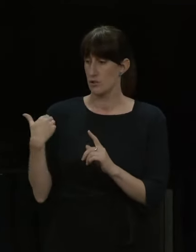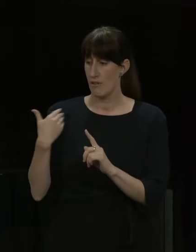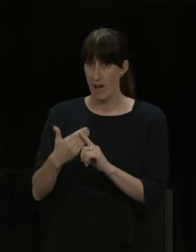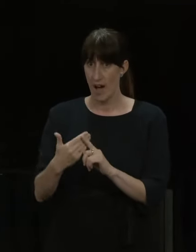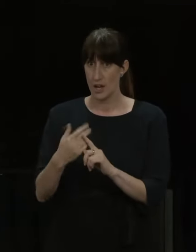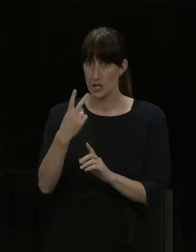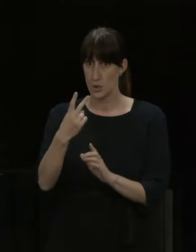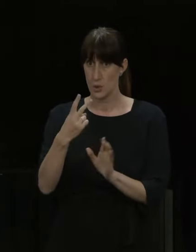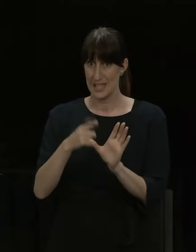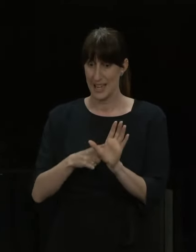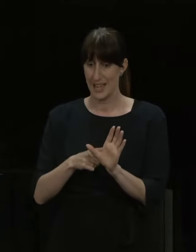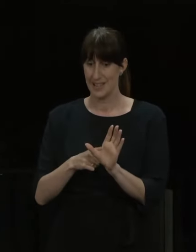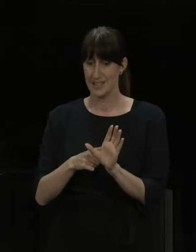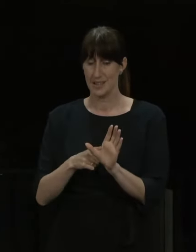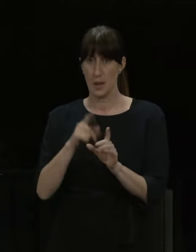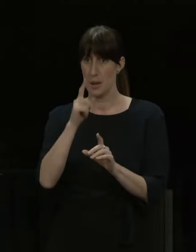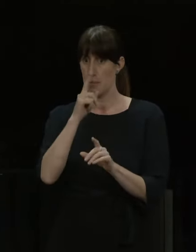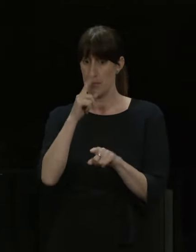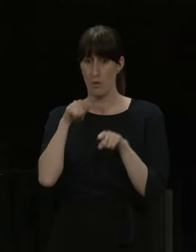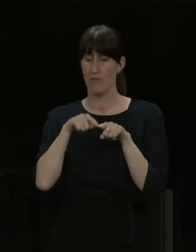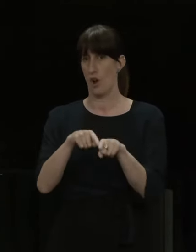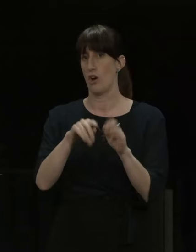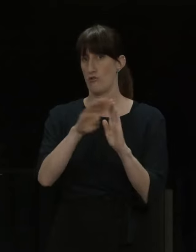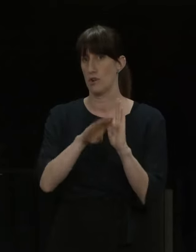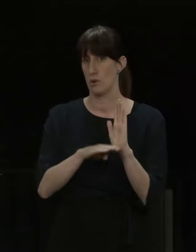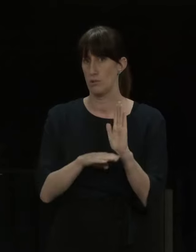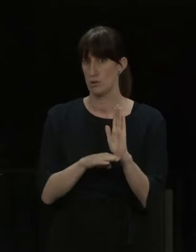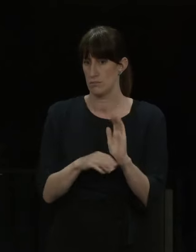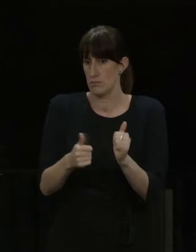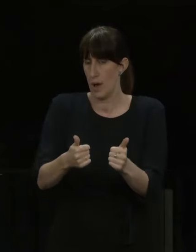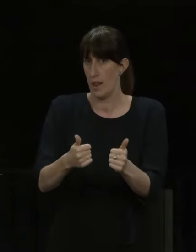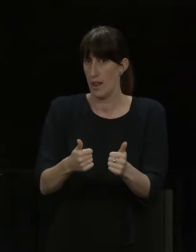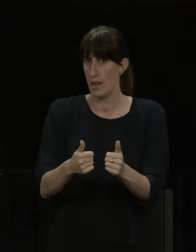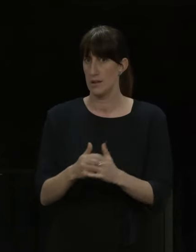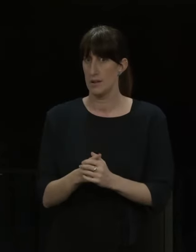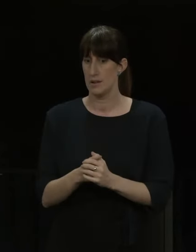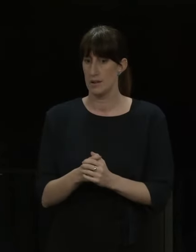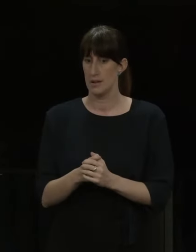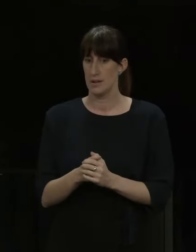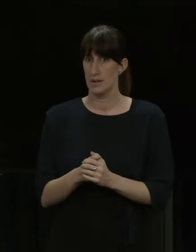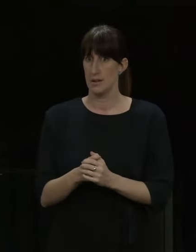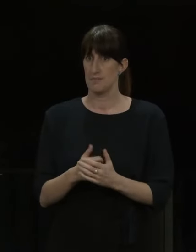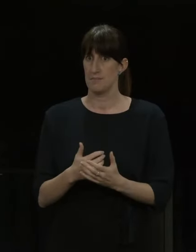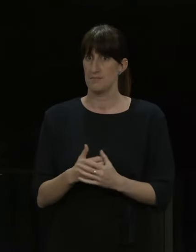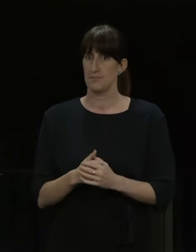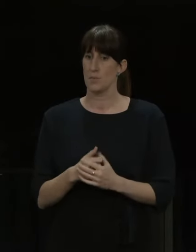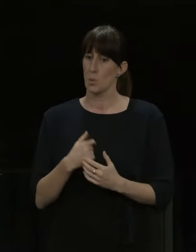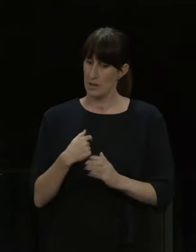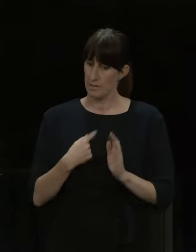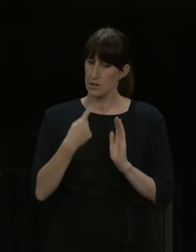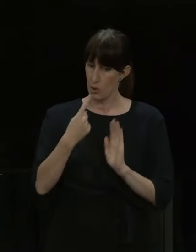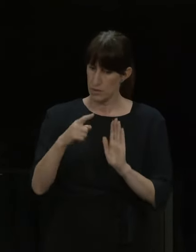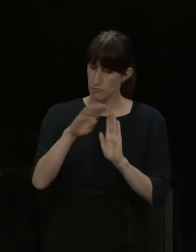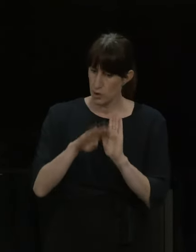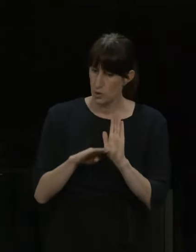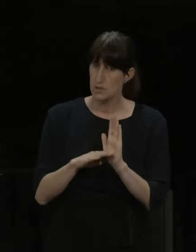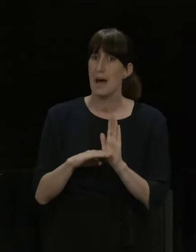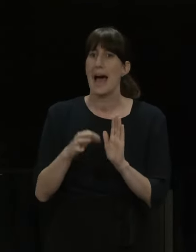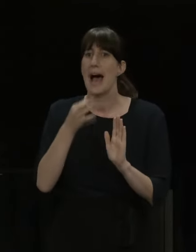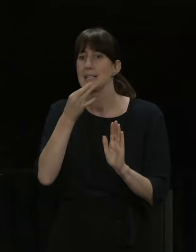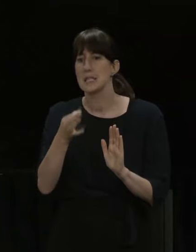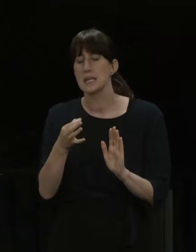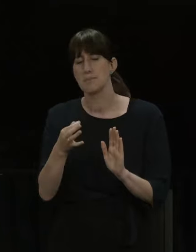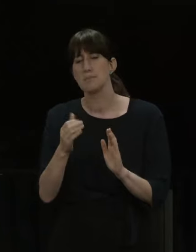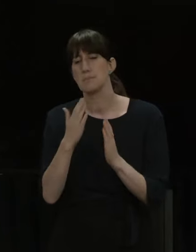two years that have been voluntary, well, that in some cases have been not voluntary, but that we've been asking for goodwill